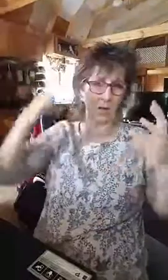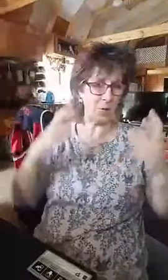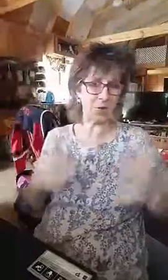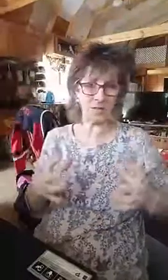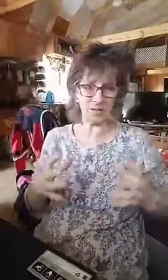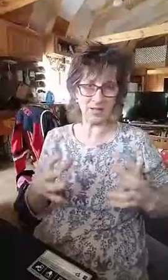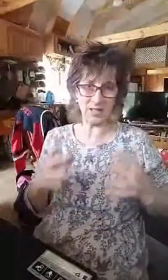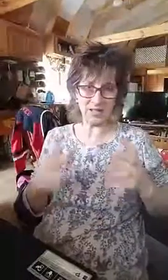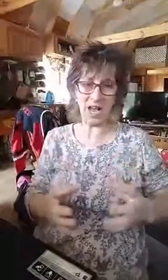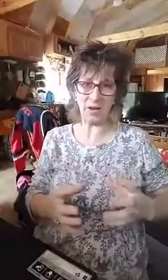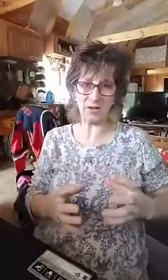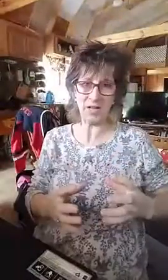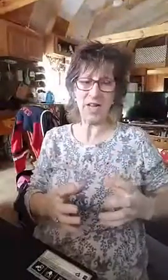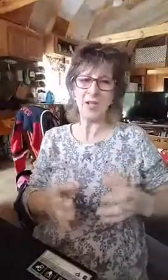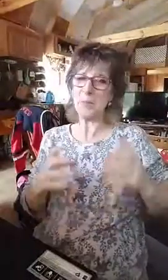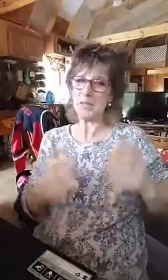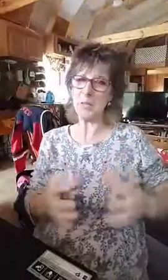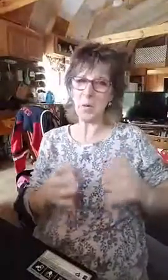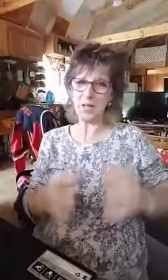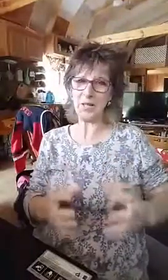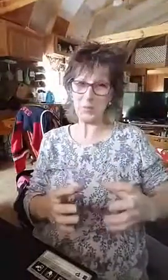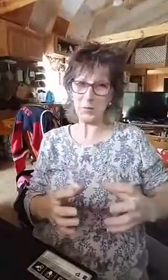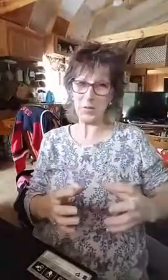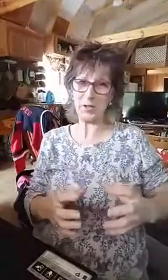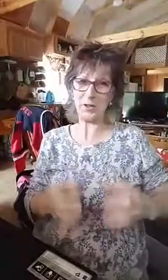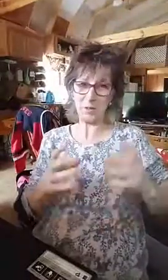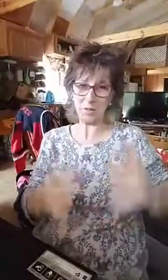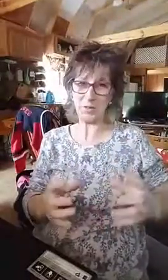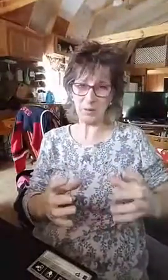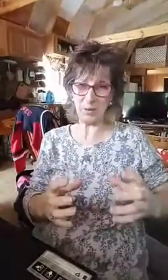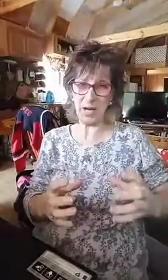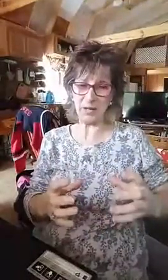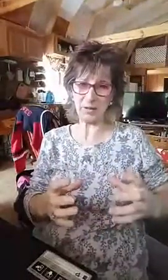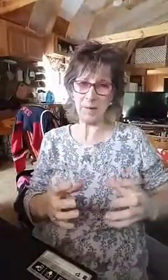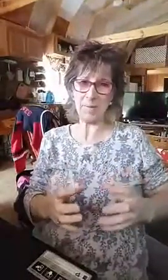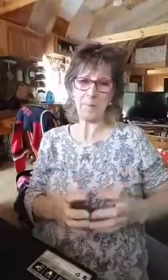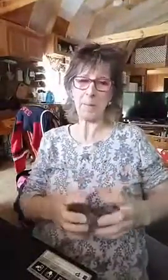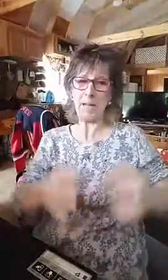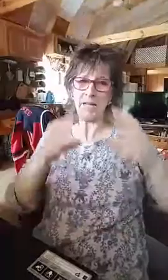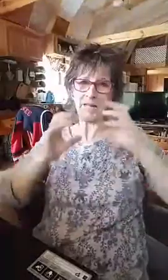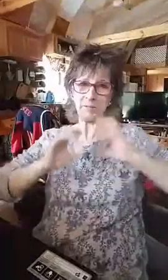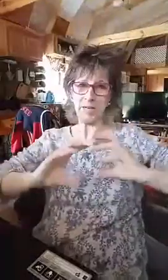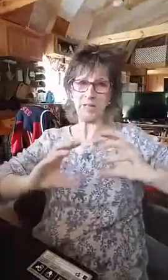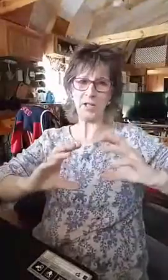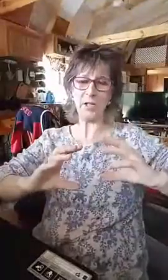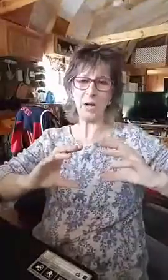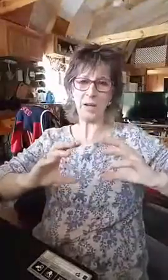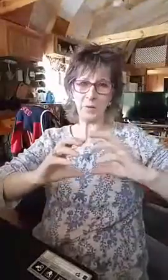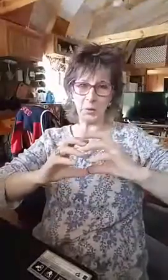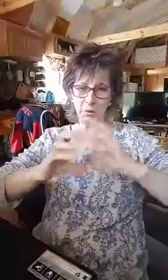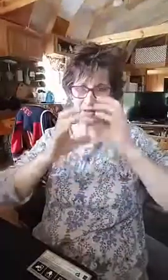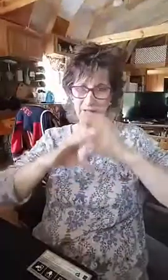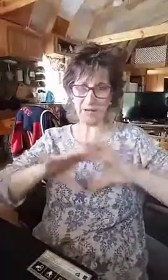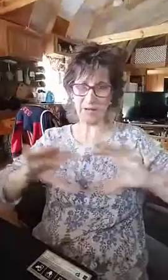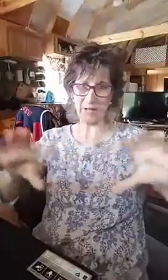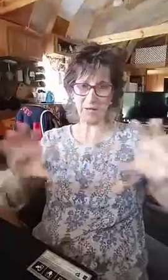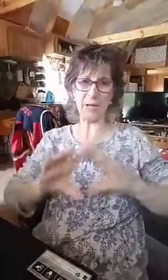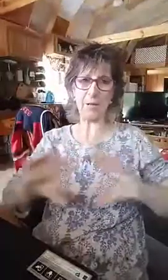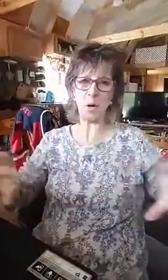hosts in your, in your house. You'll begin to walk in the supernatural. It builds up your faith. And then right there, you have tools in the, in the written part